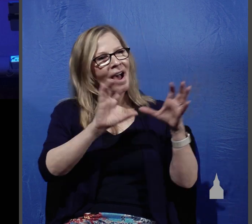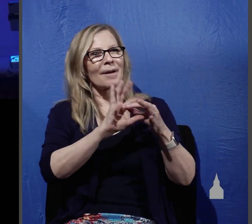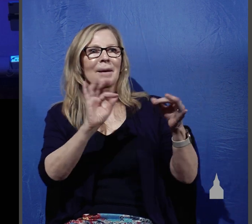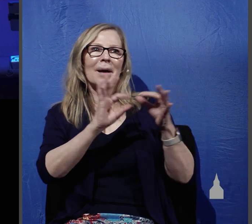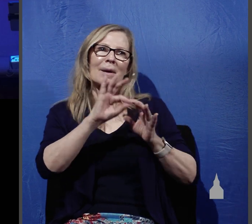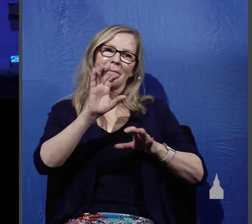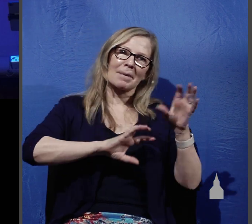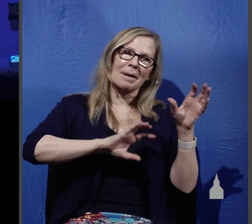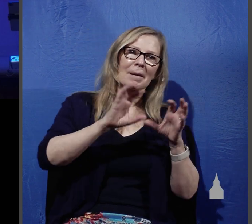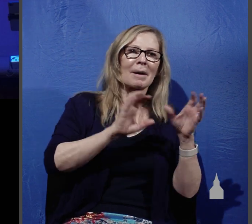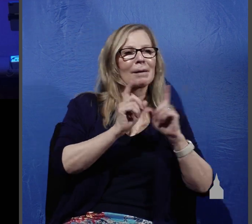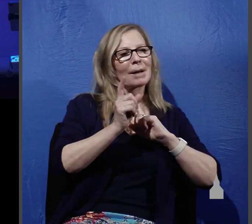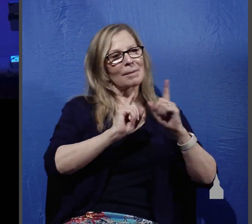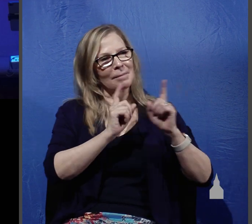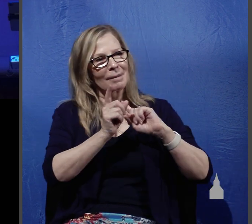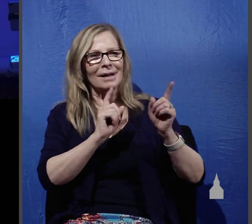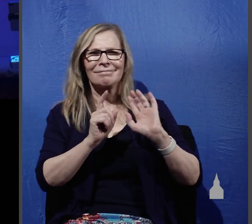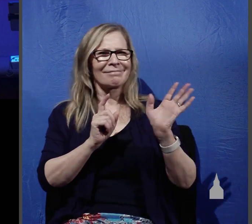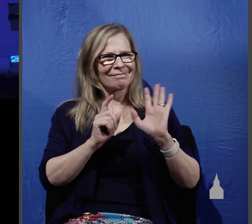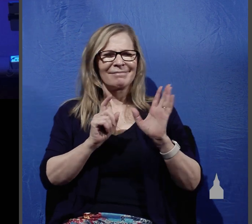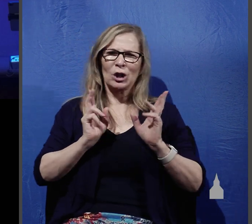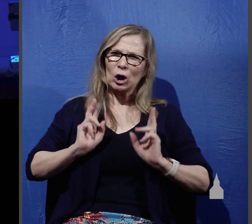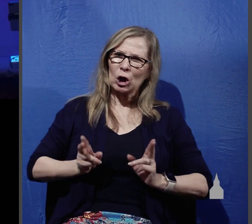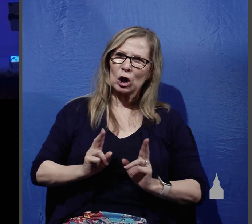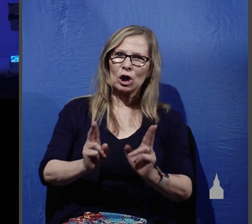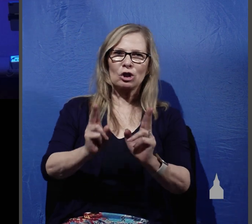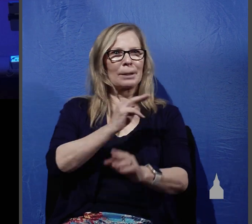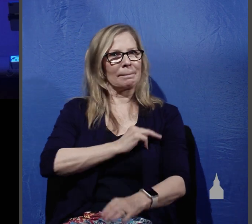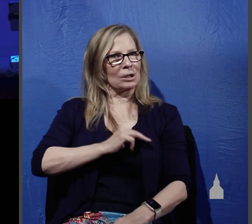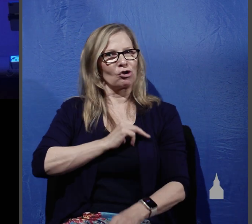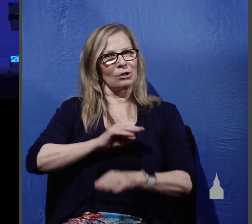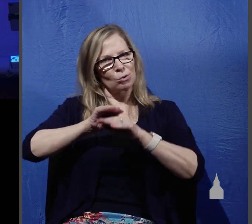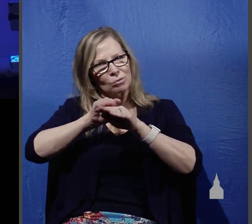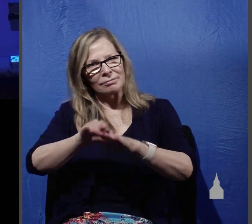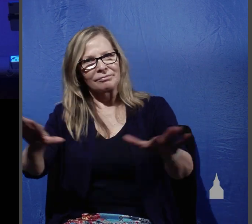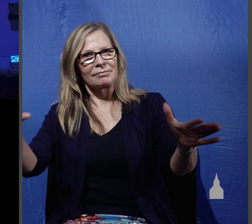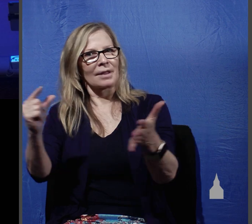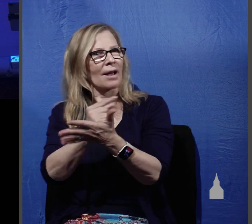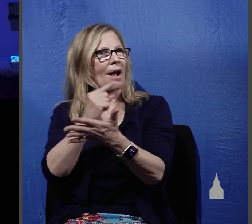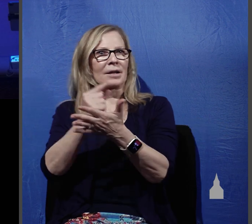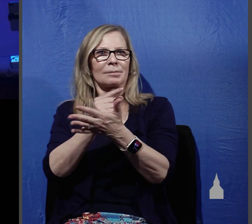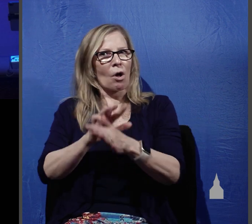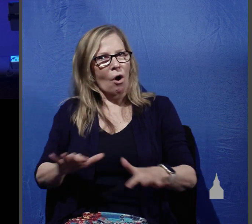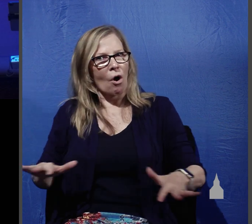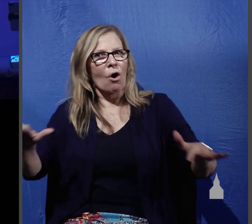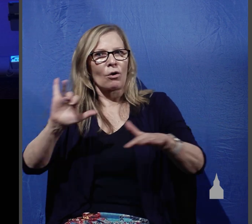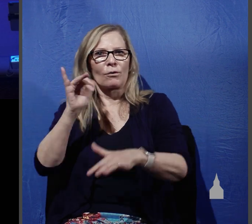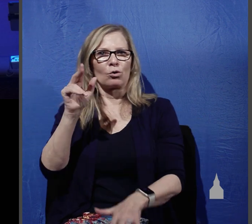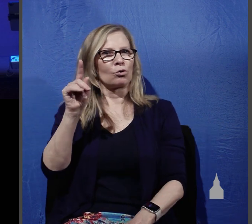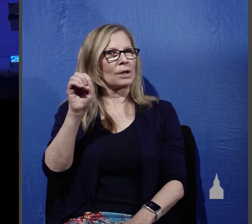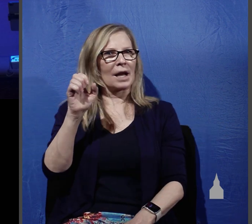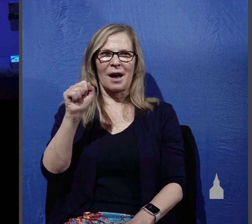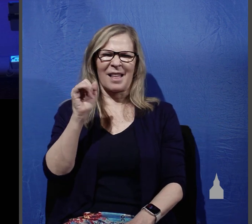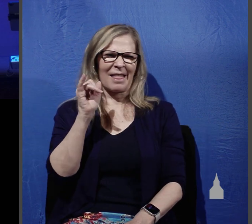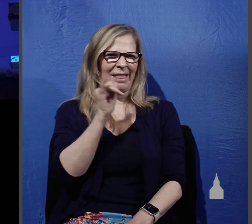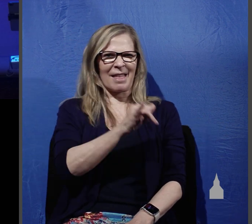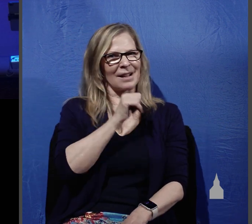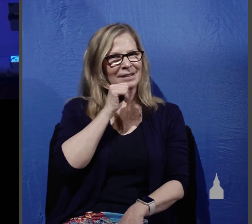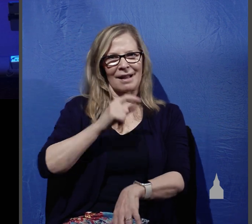they were on an urgent mission to spread the gospel throughout Judea and therefore this wasn't the time for